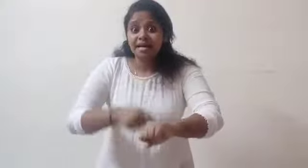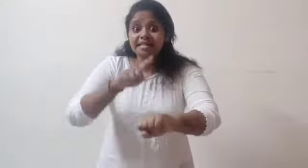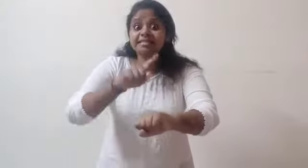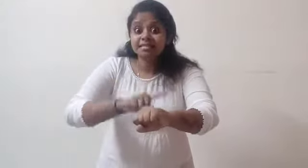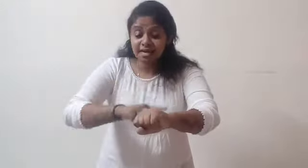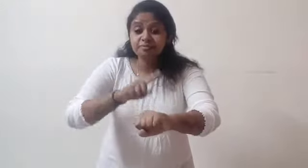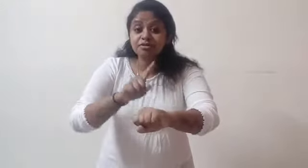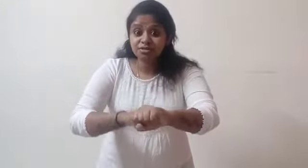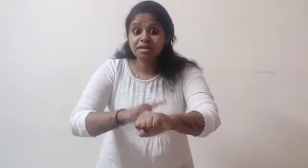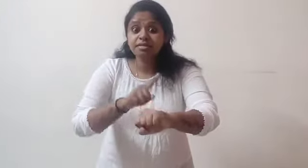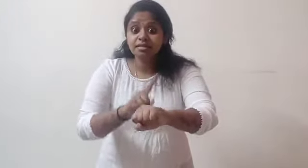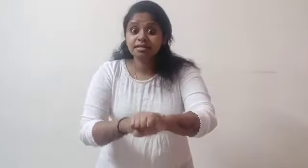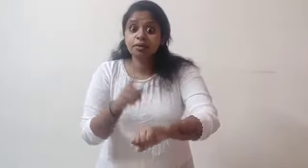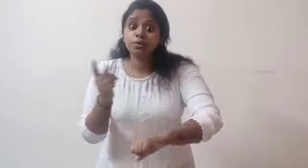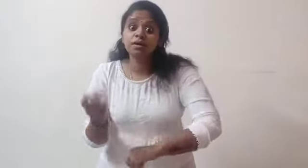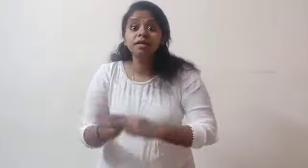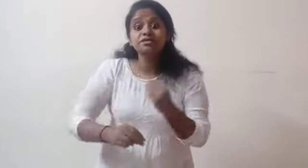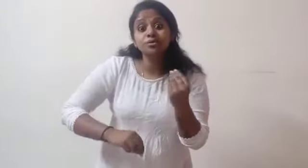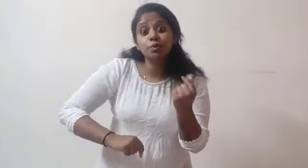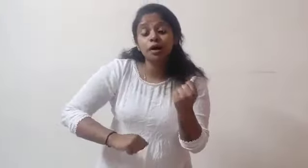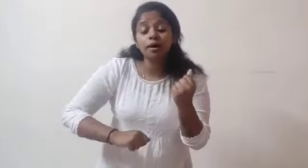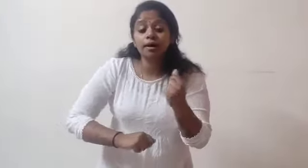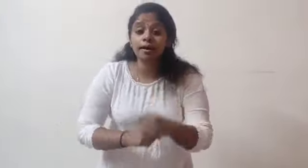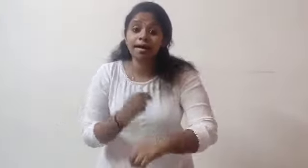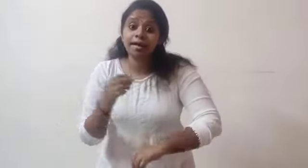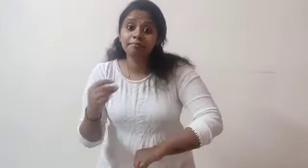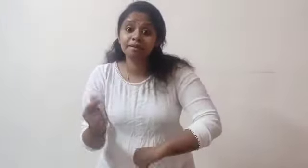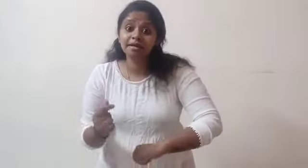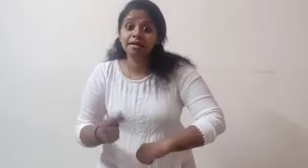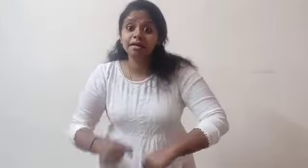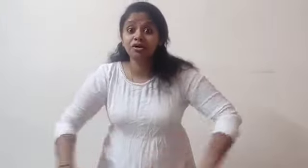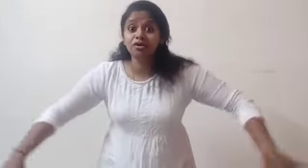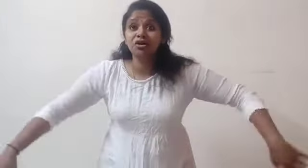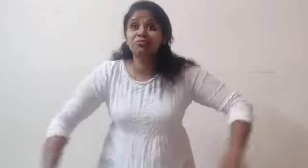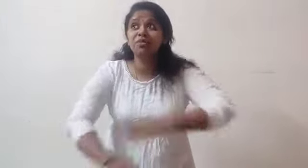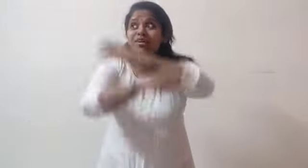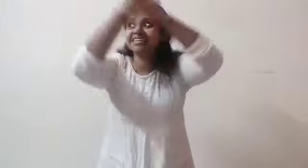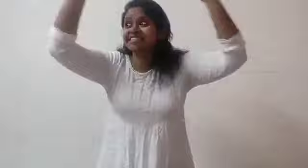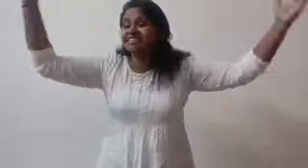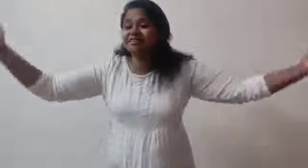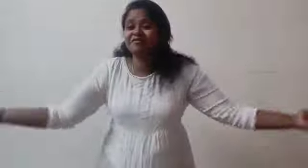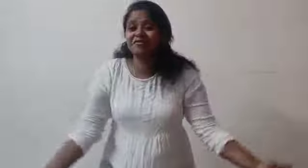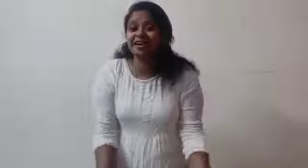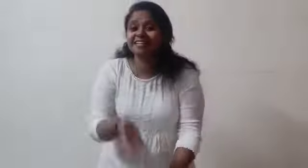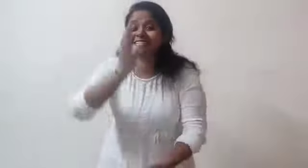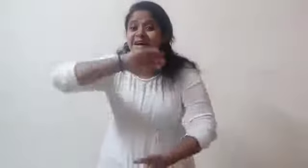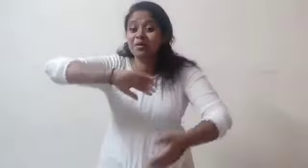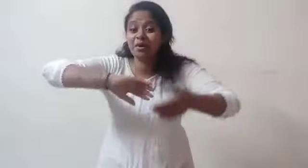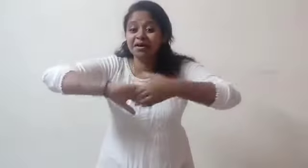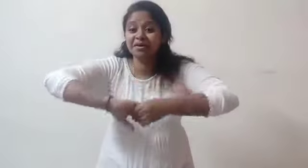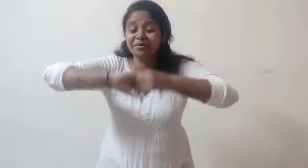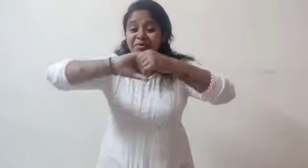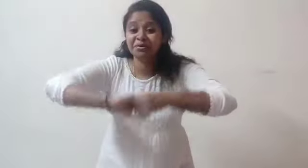It's time to start our day, we're yet to work and leave. Good morning dear friends, how are you?